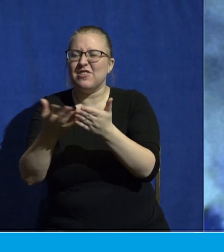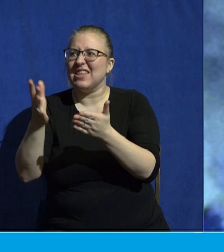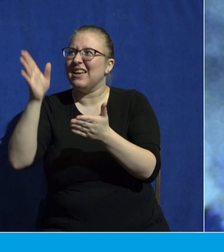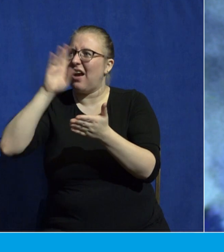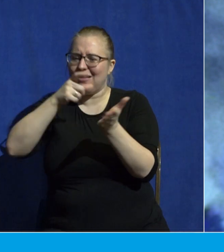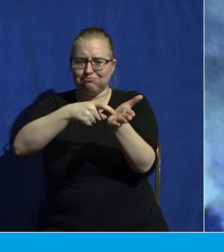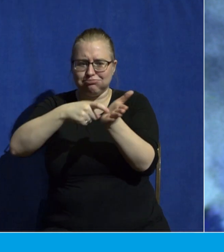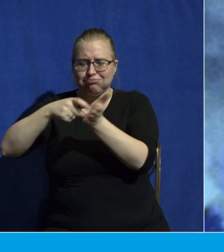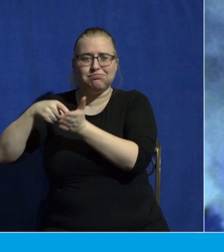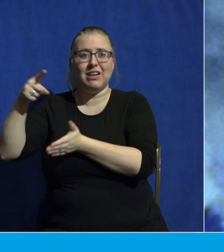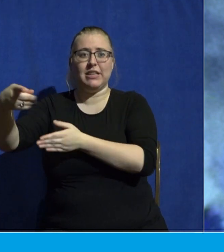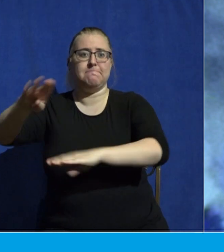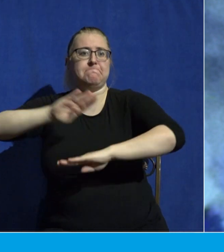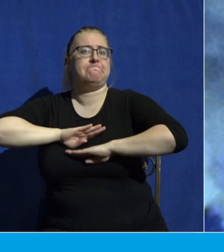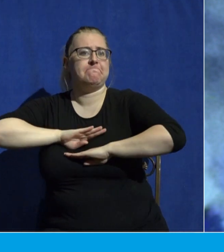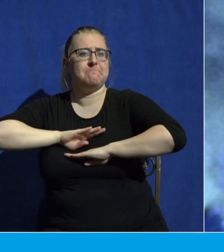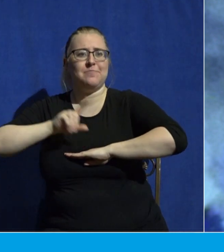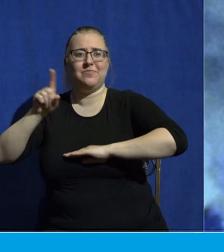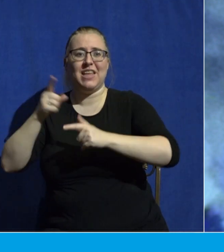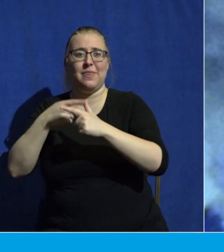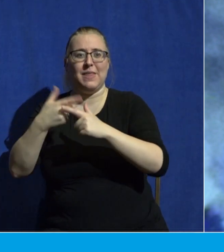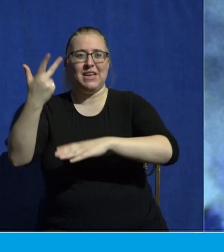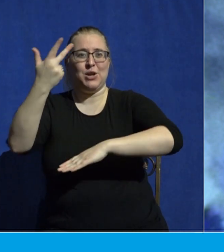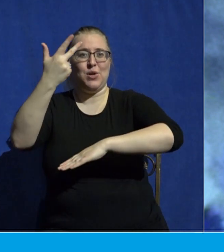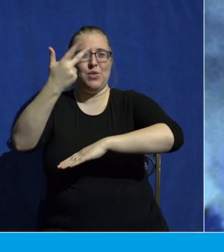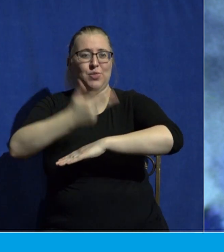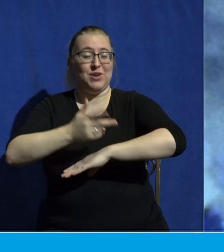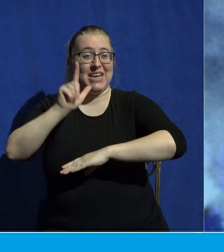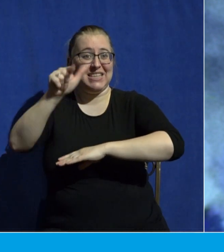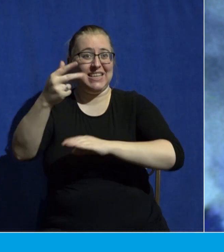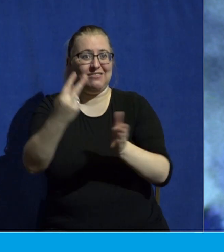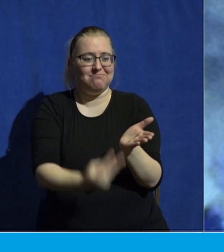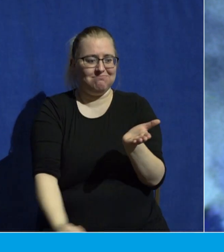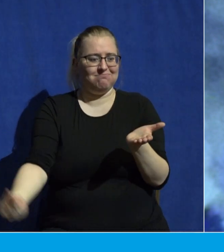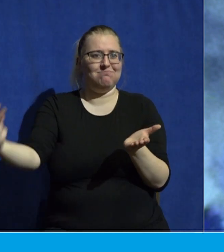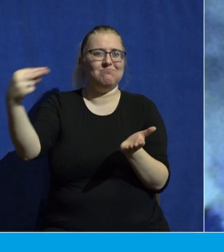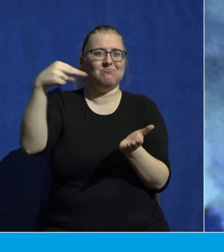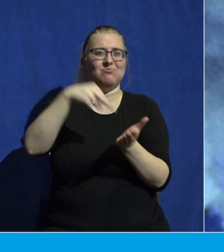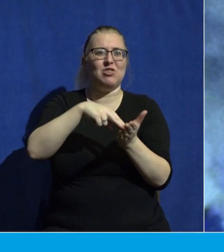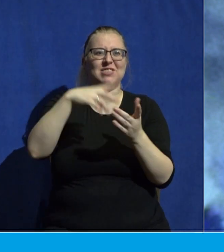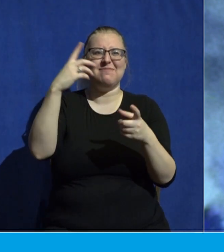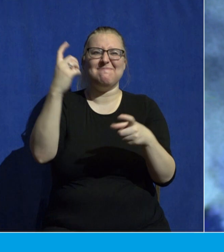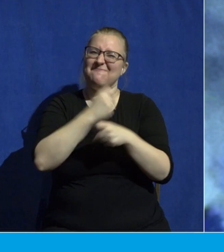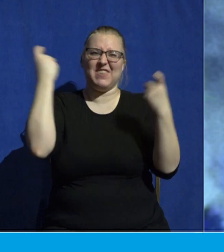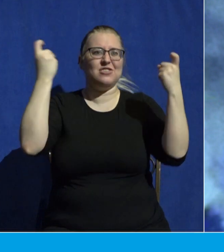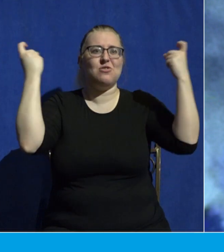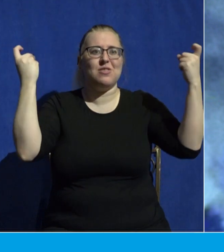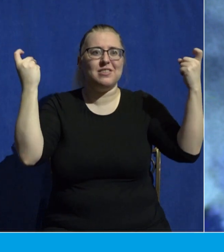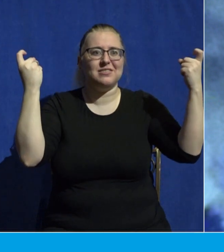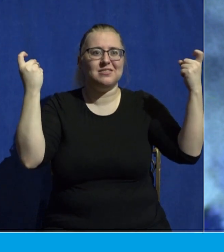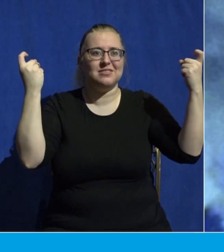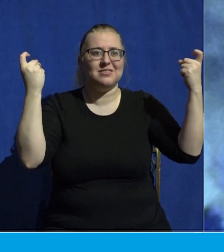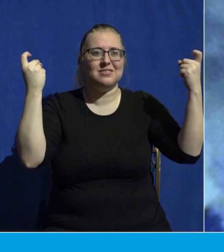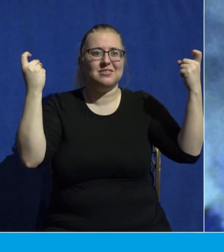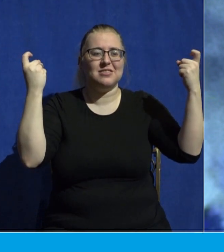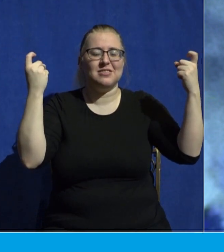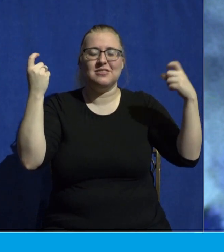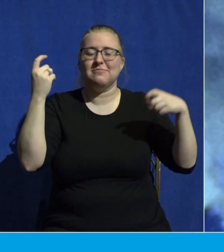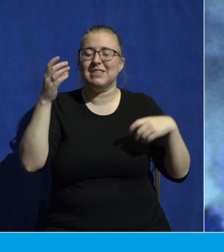then he rose from the dead three days later, victorious for God so loved the world that